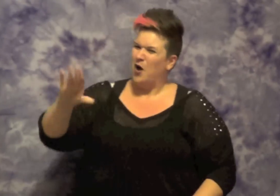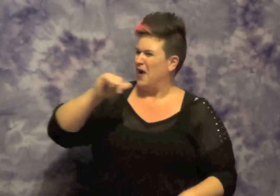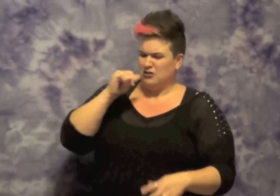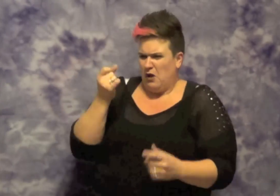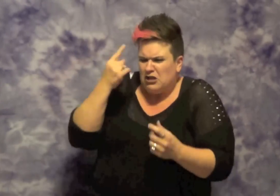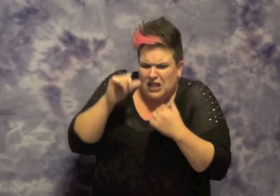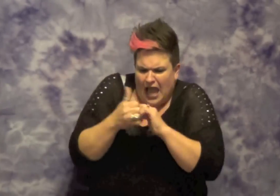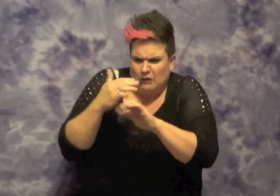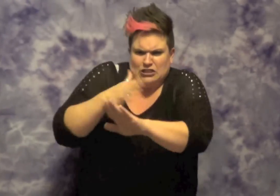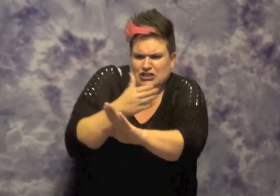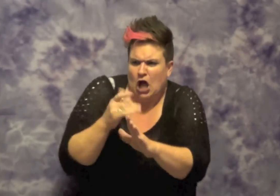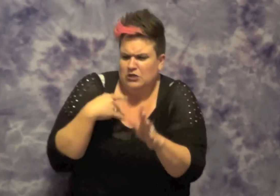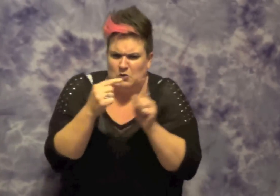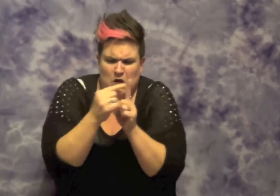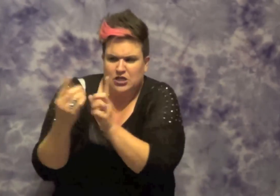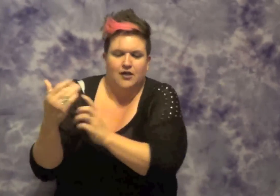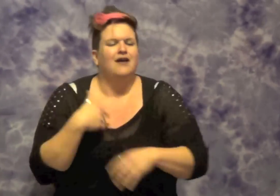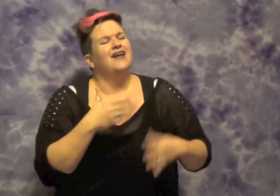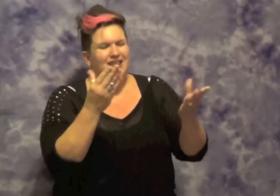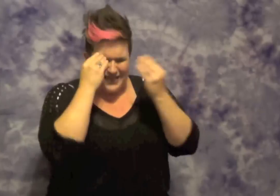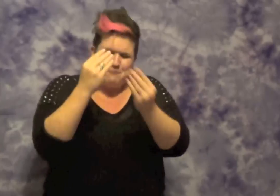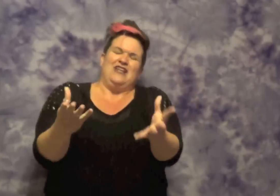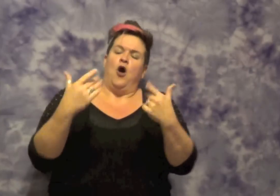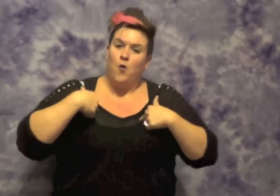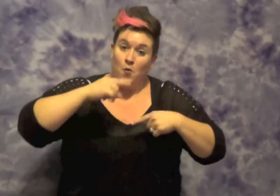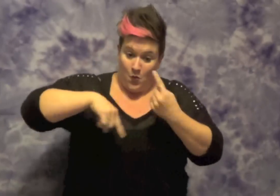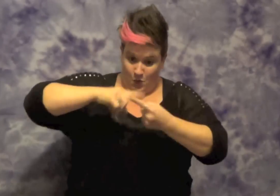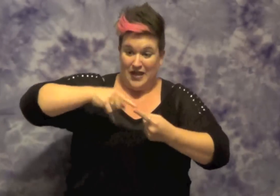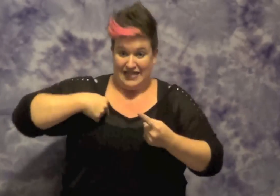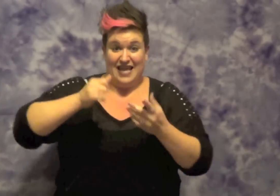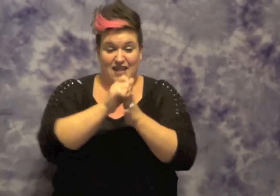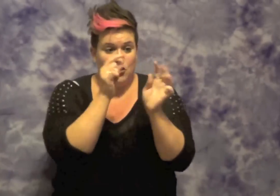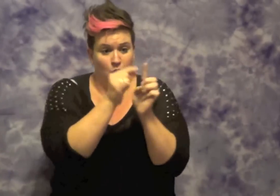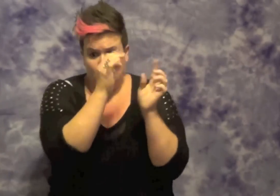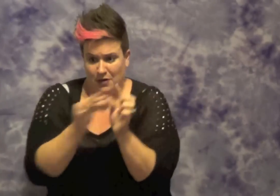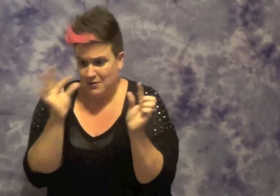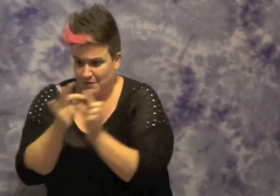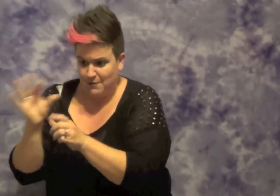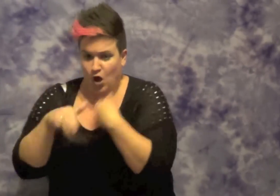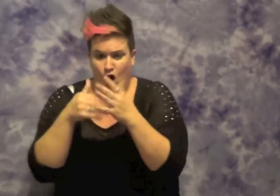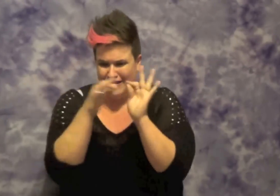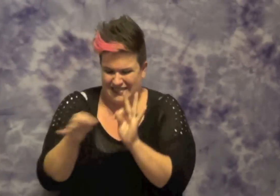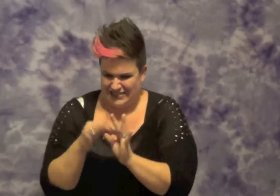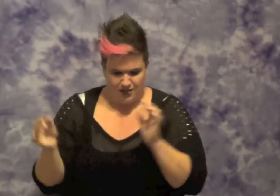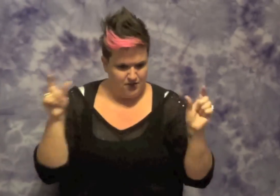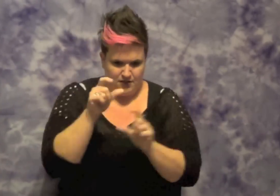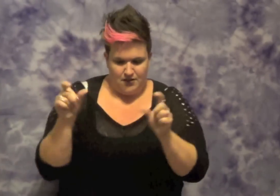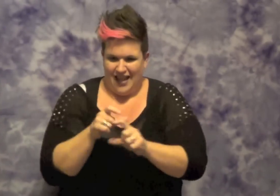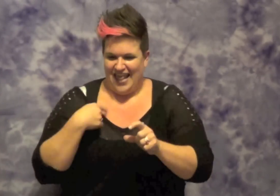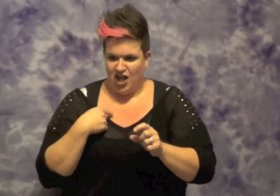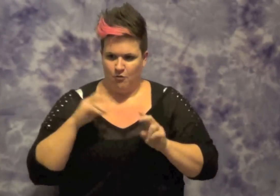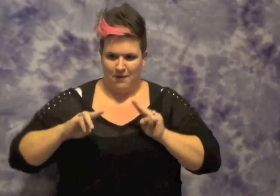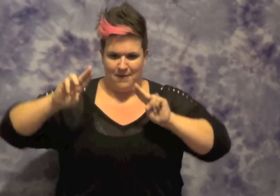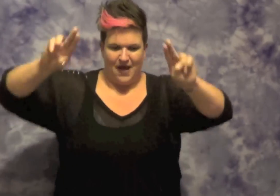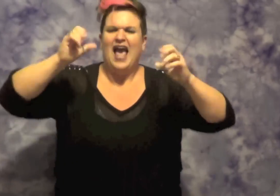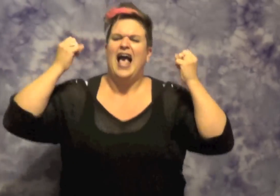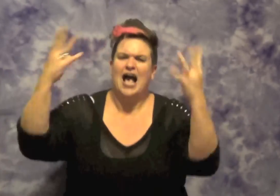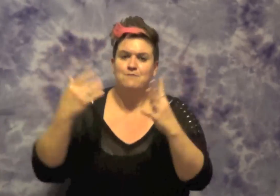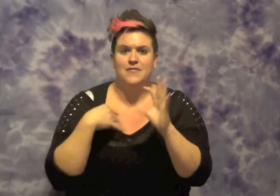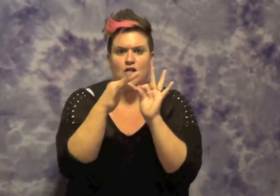know what words to use. Let me know when it occurs to you. While I'm ripping any one of these verses that versus you. It's curtains. I'm inadvertently hurting you. How many verses I gotta murder to? Prove that